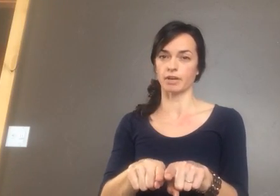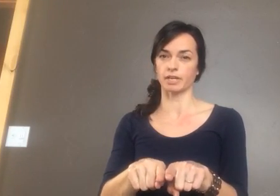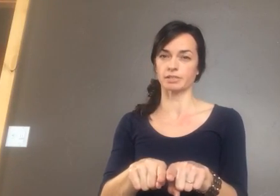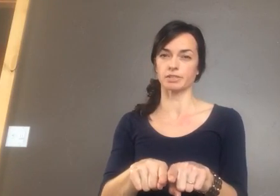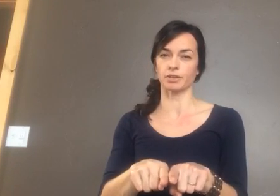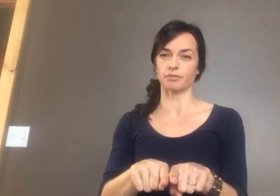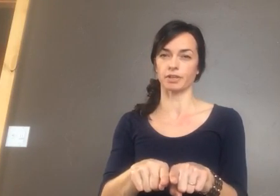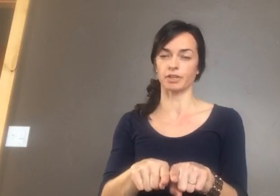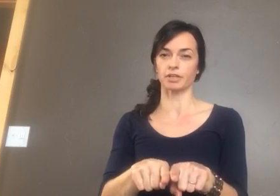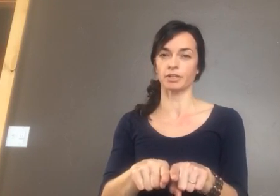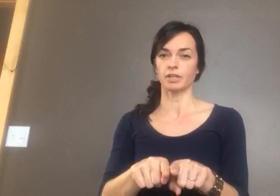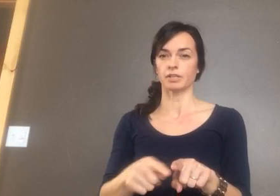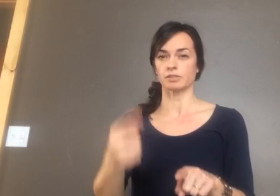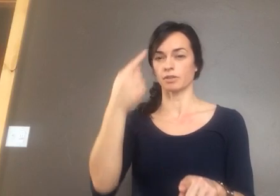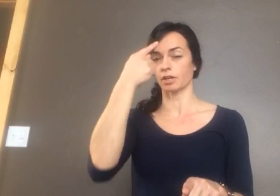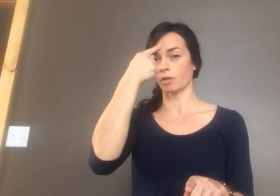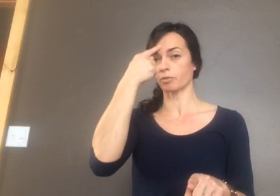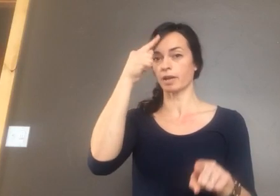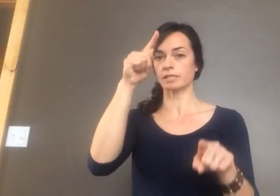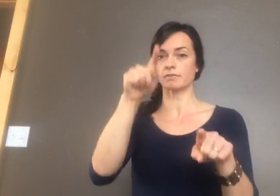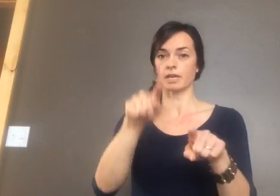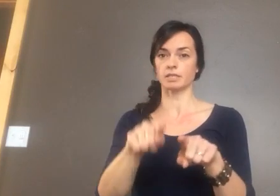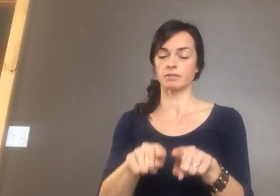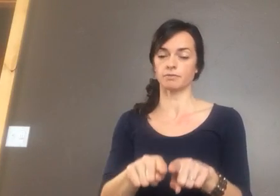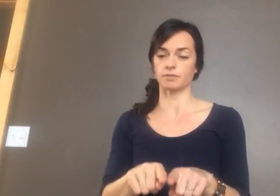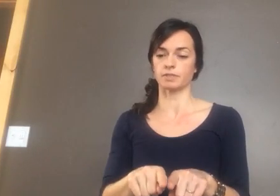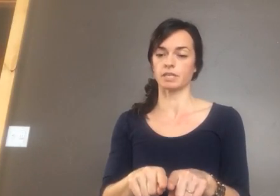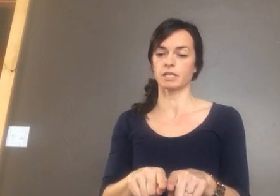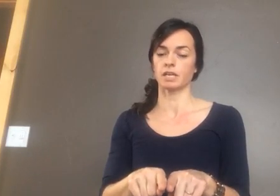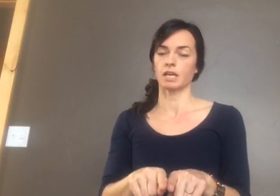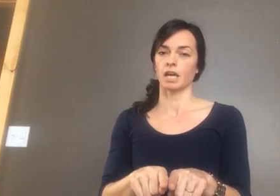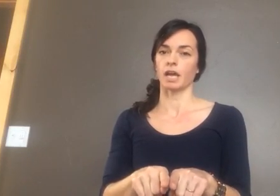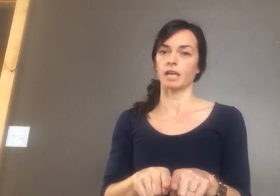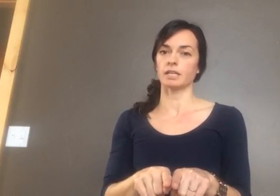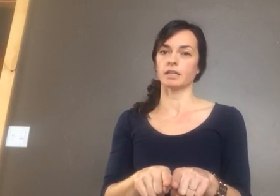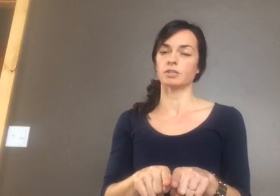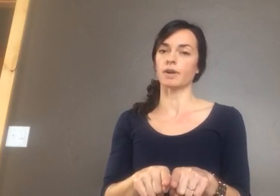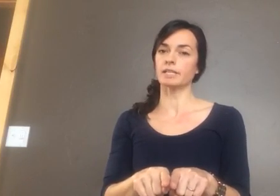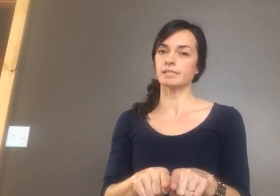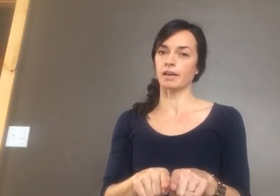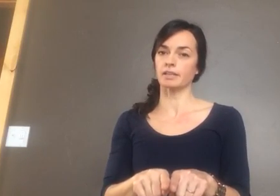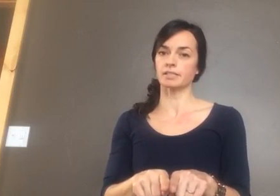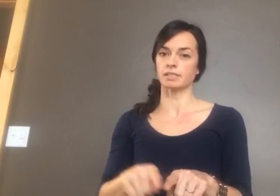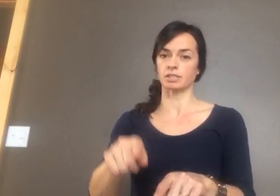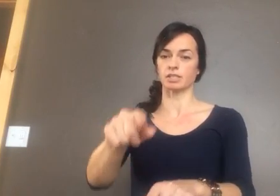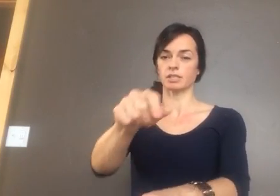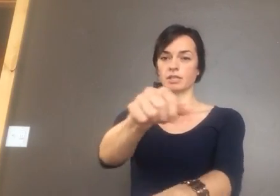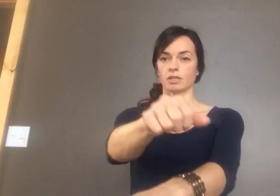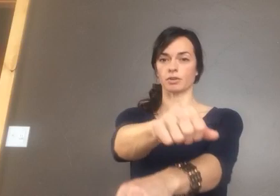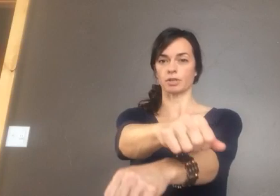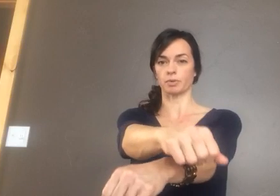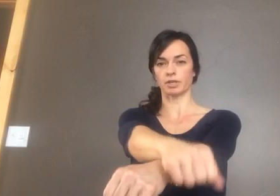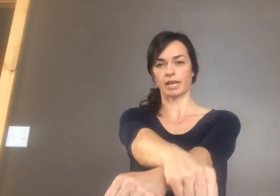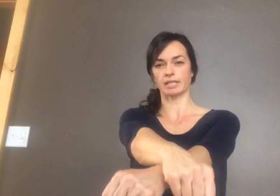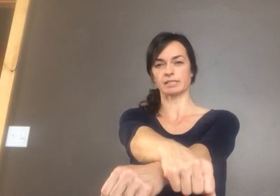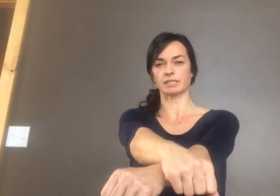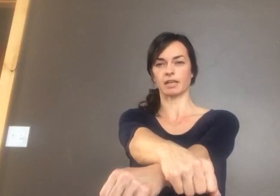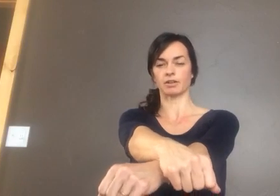down next to your other finger. So the Compromise of 1850 and the Dred Scott decision. You're going to put your hands together